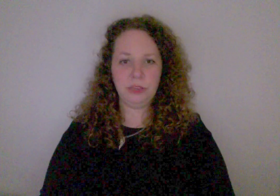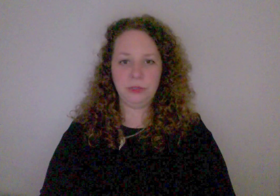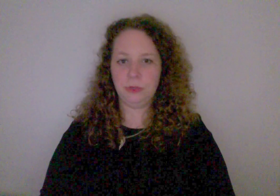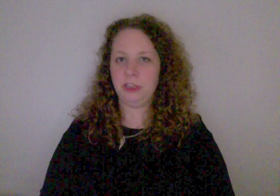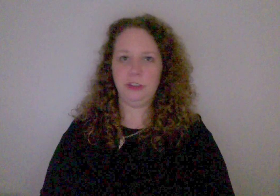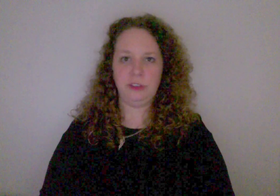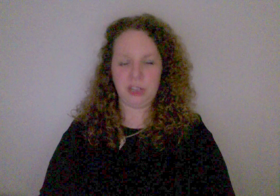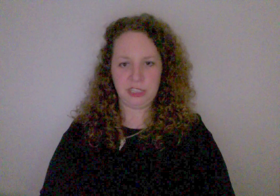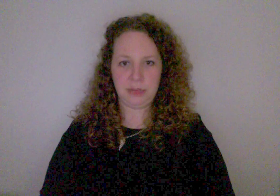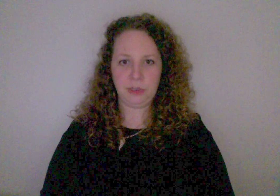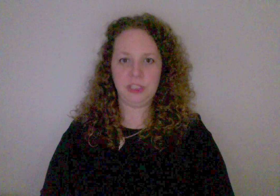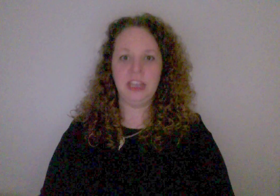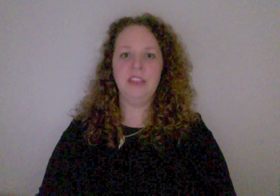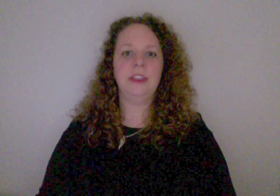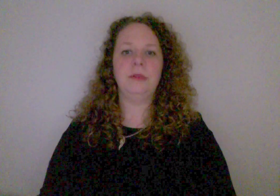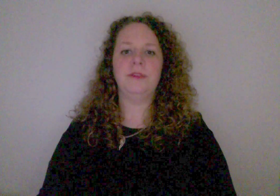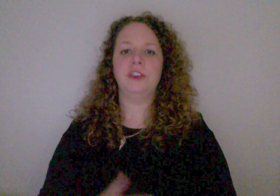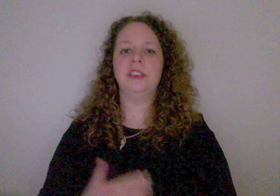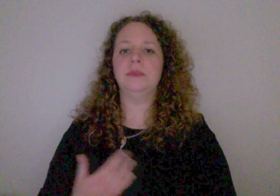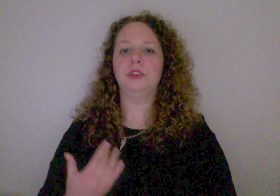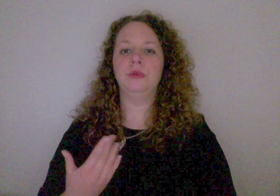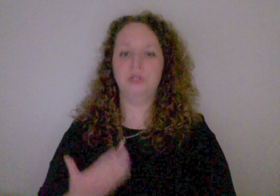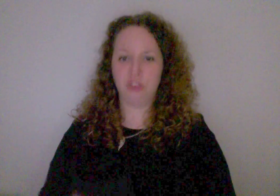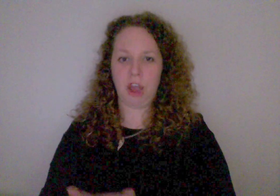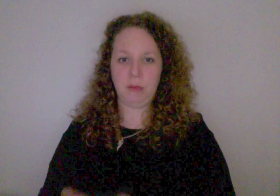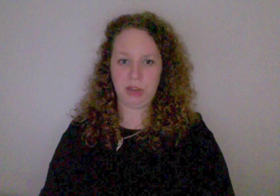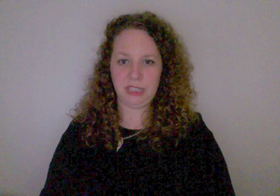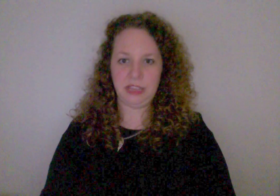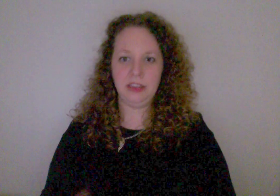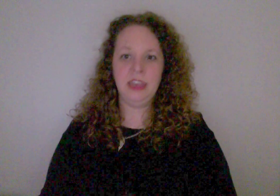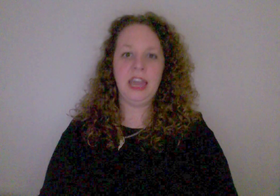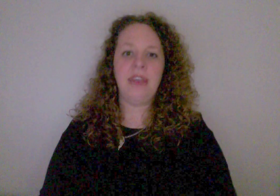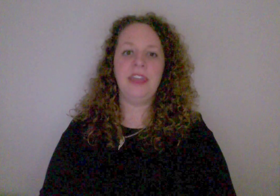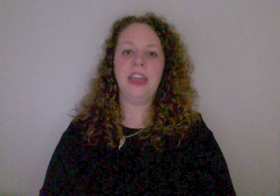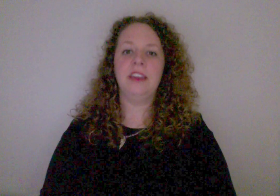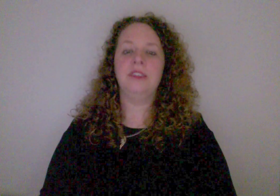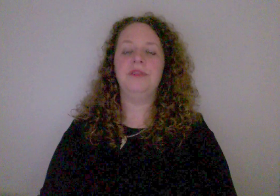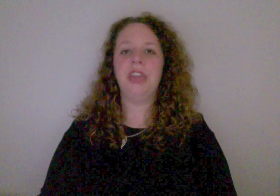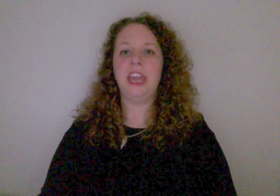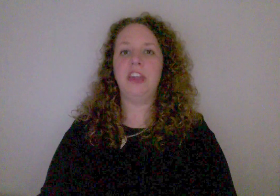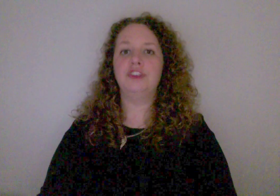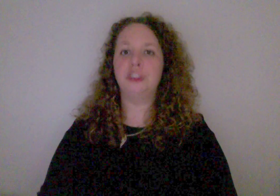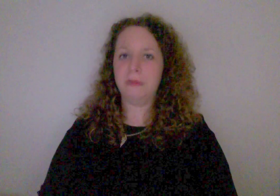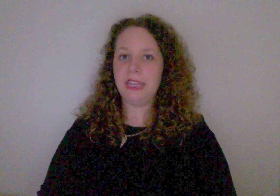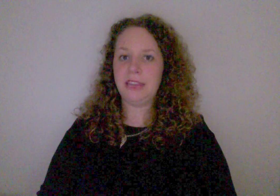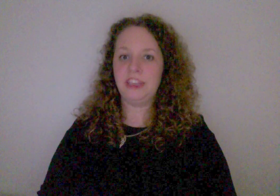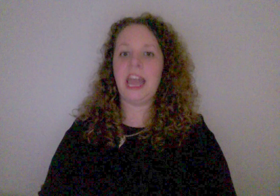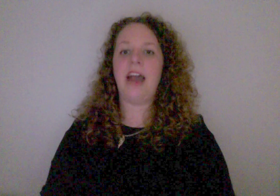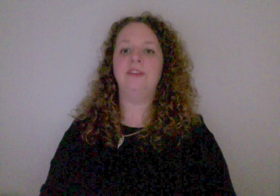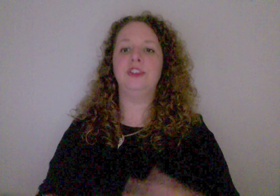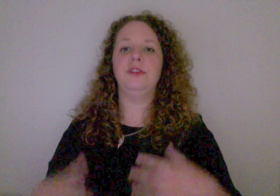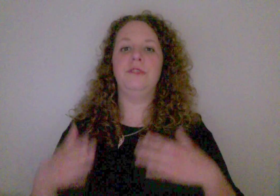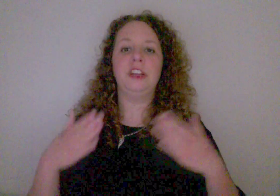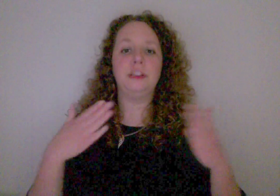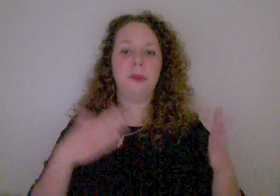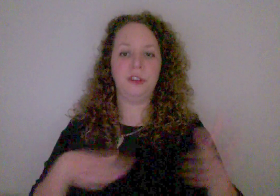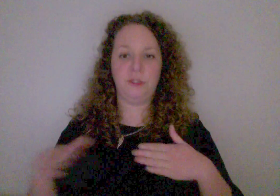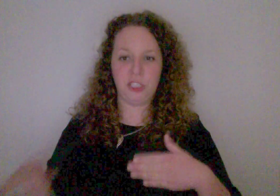used when you're talking to that person. They refer to someone who's not present. And then they should be given after you fingerspell your first and